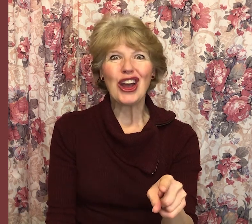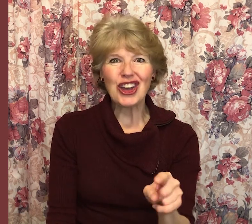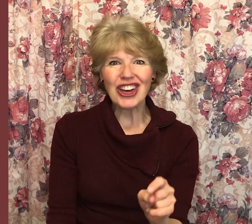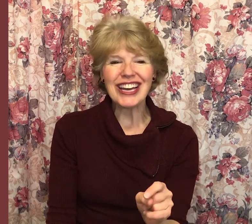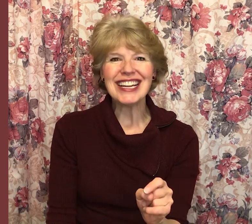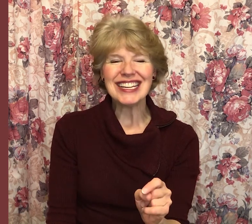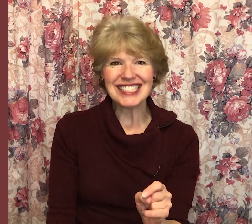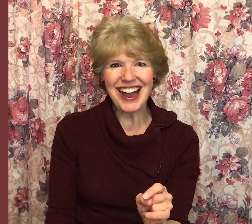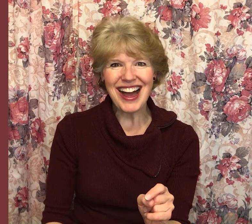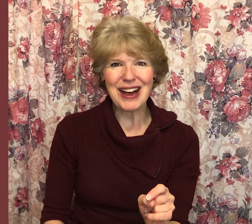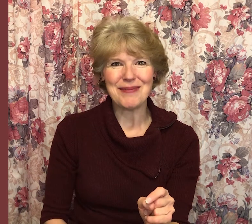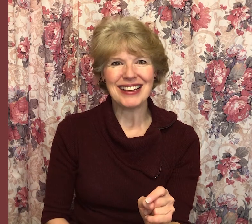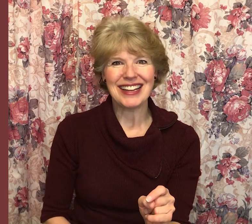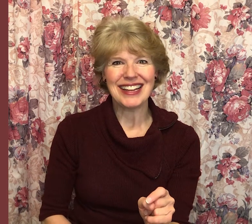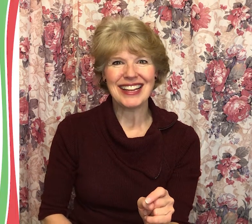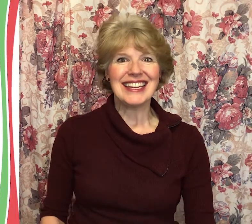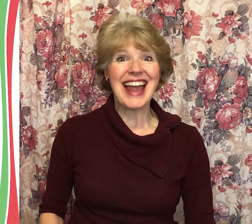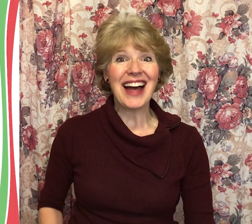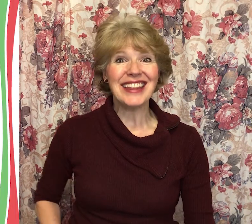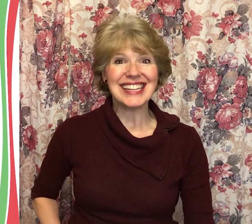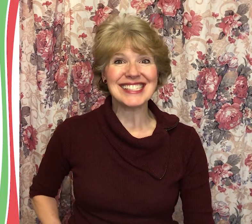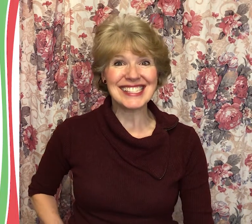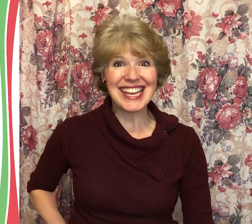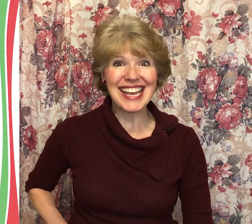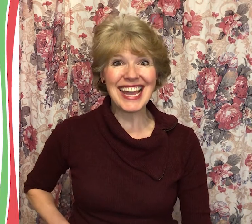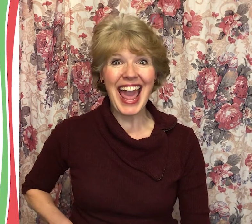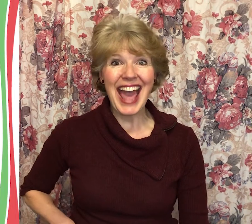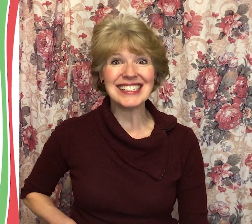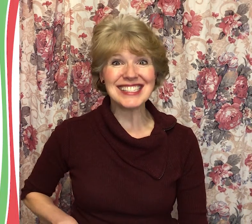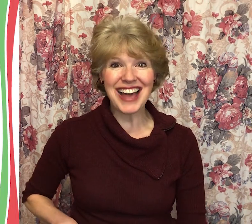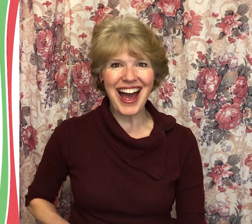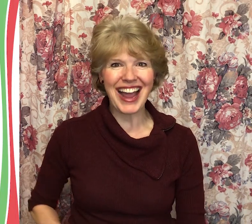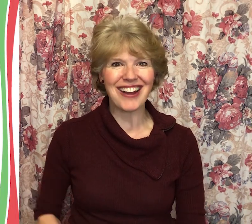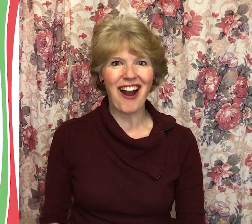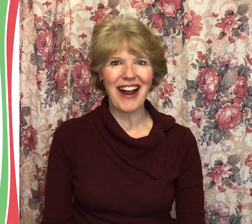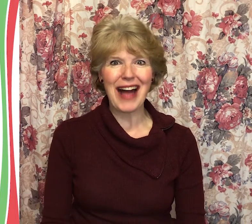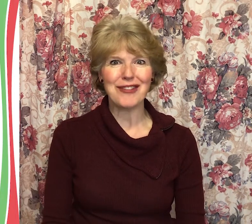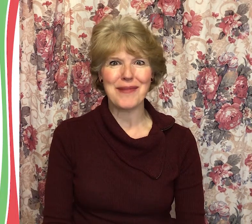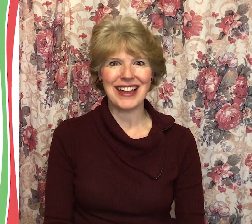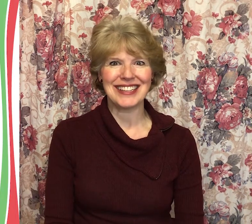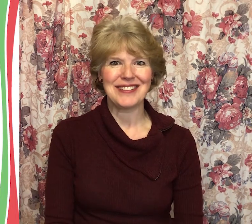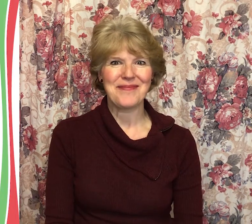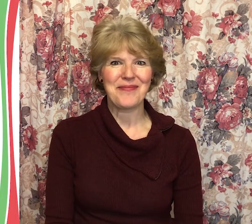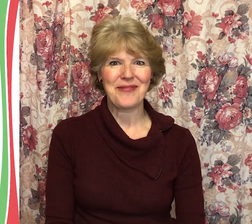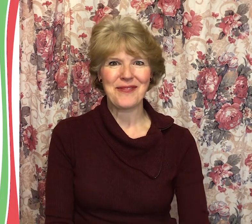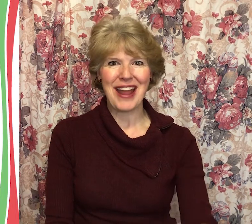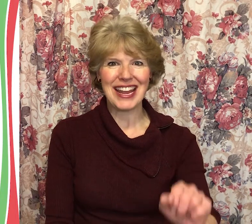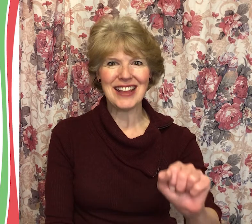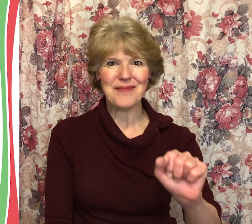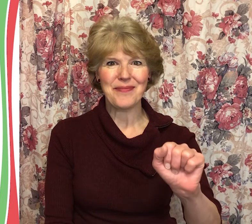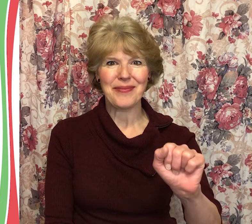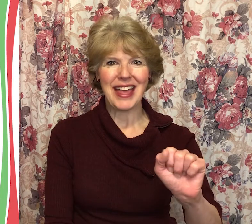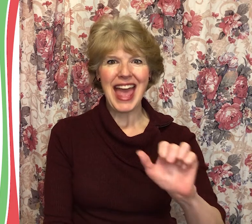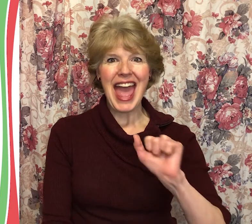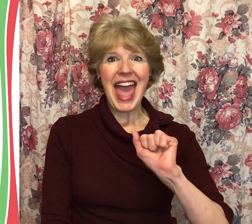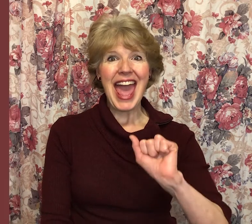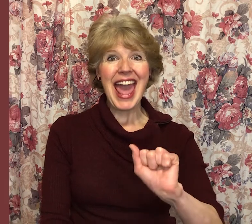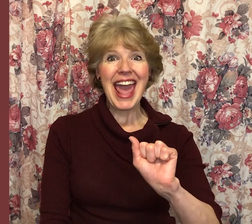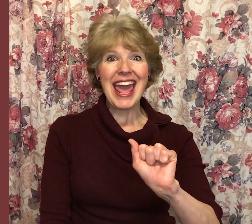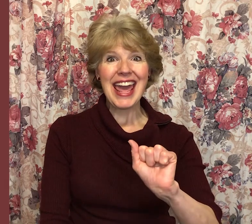Good job. Now let's sing and sign our alphabet. Ready? A,